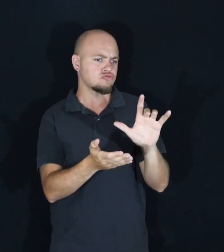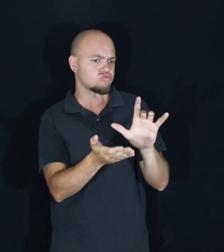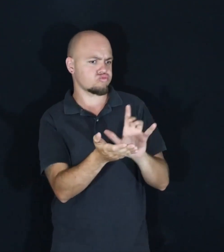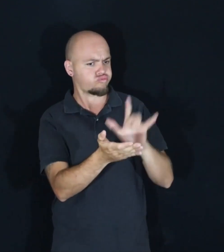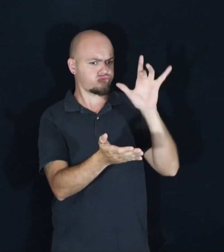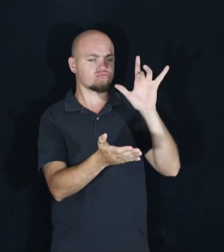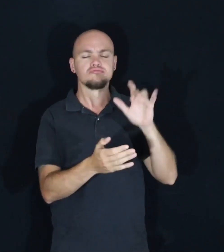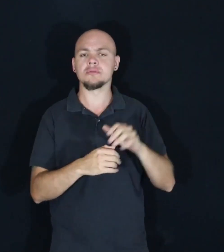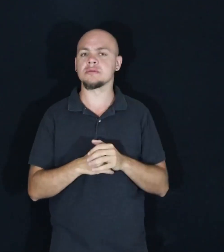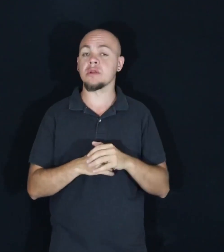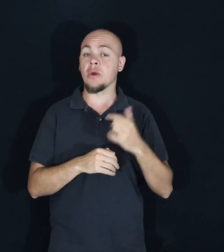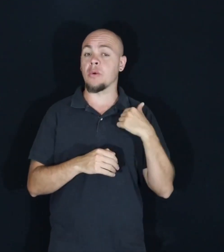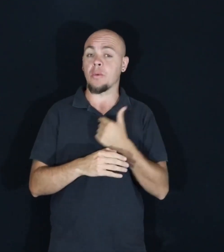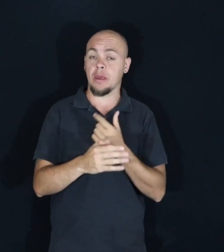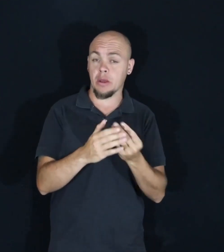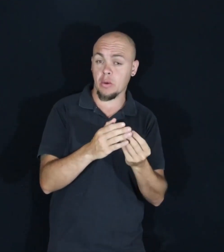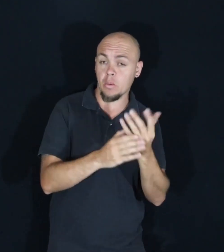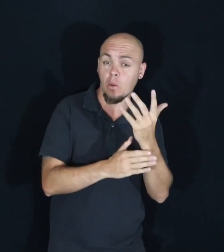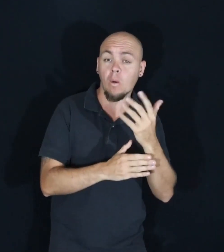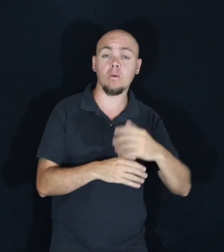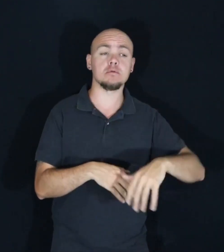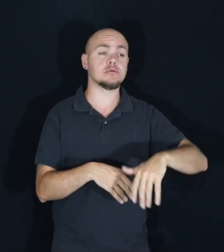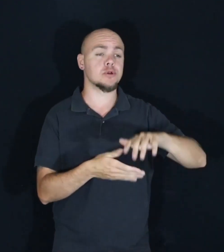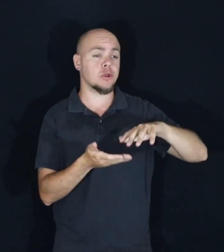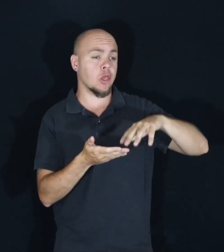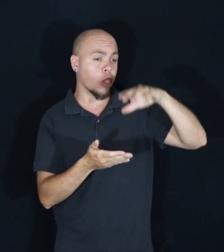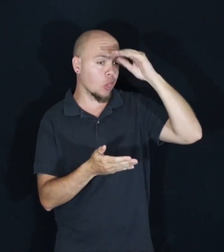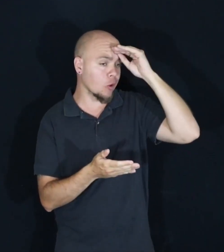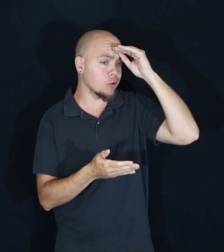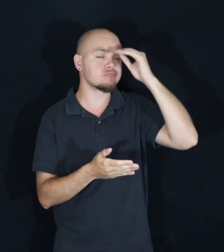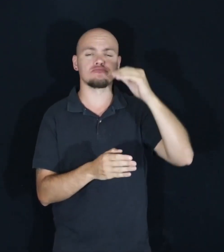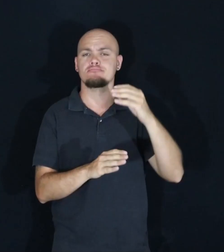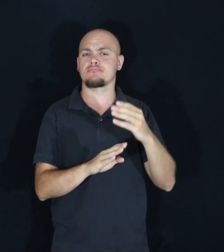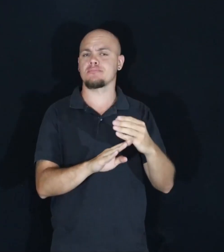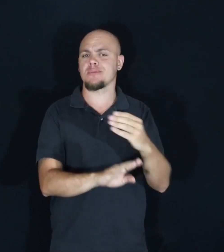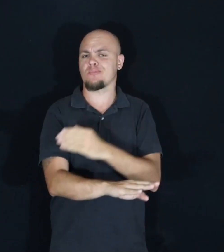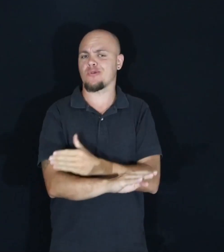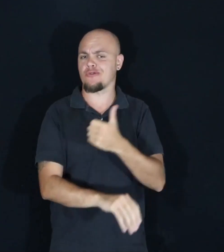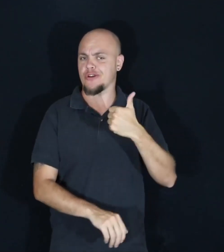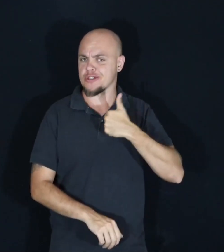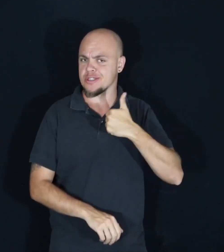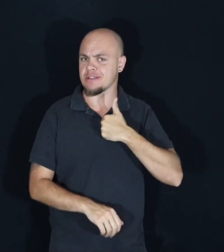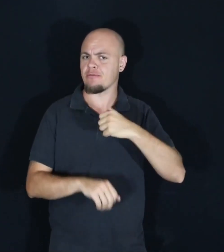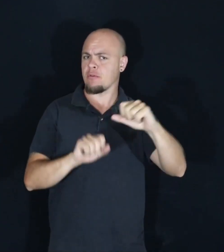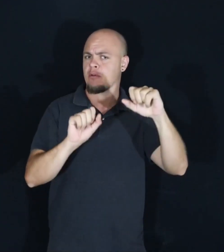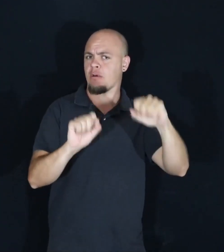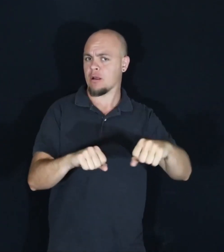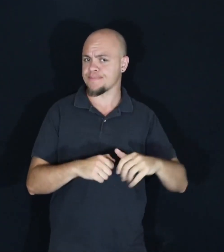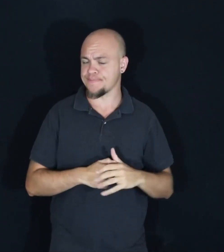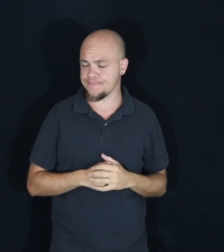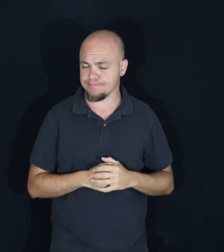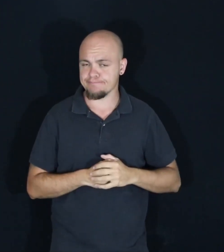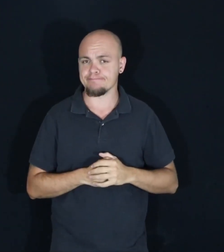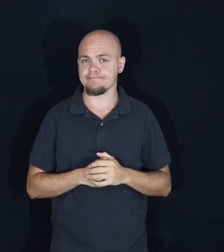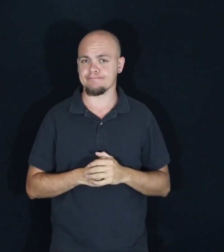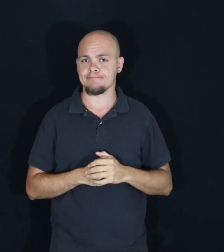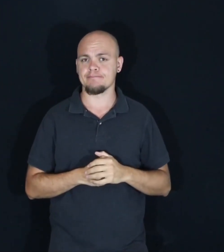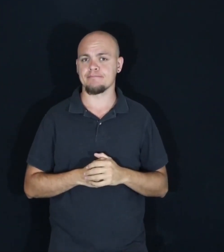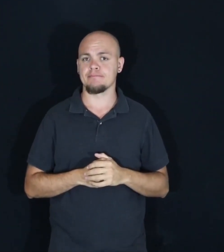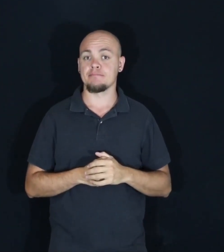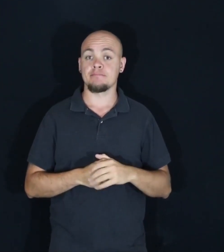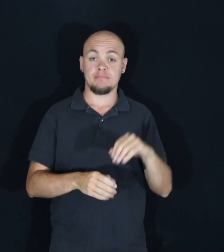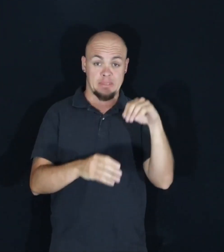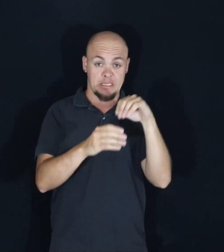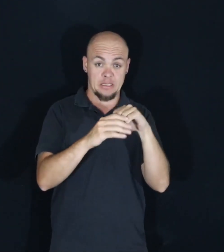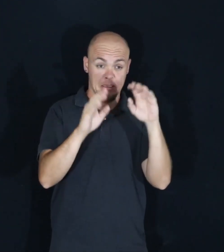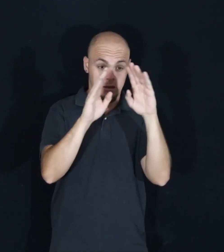to grow, to learn, to be better versions of ourselves. And inside, you will be